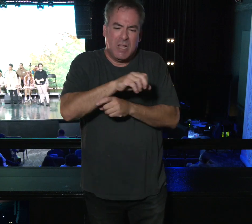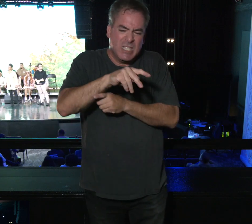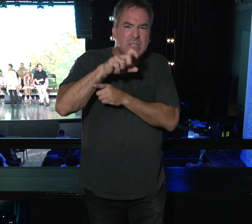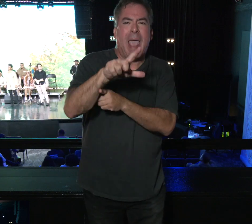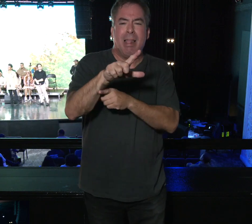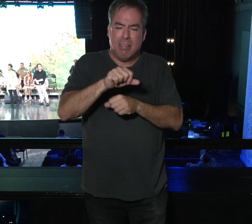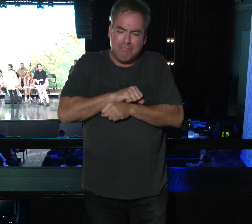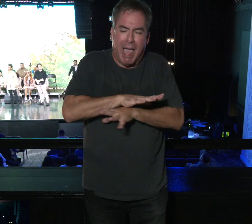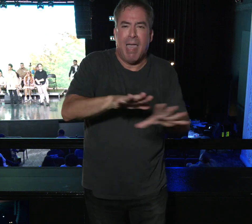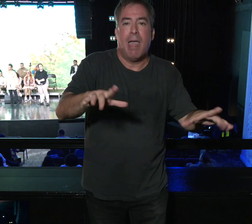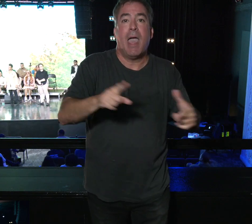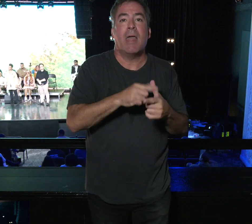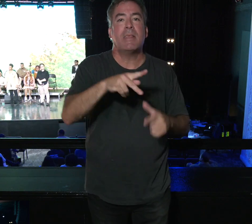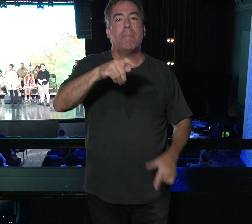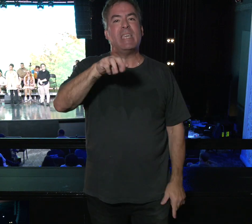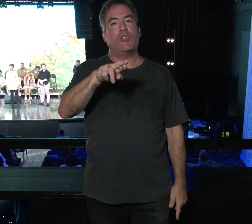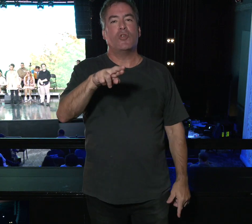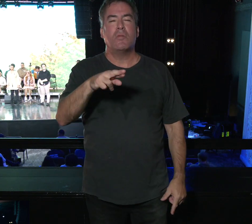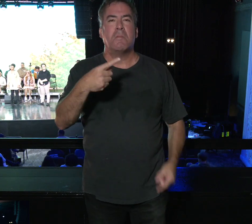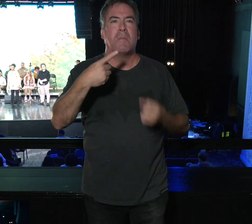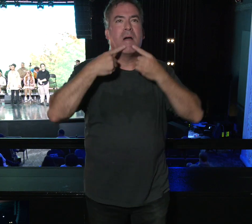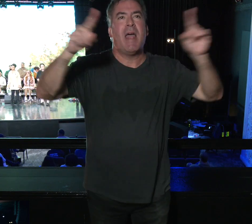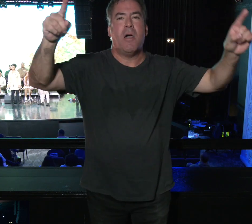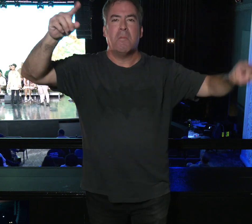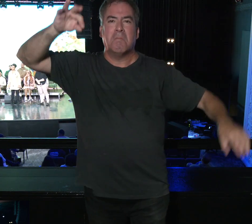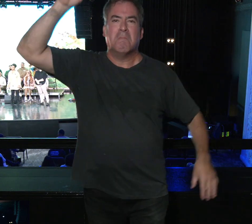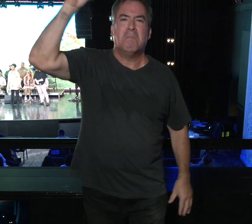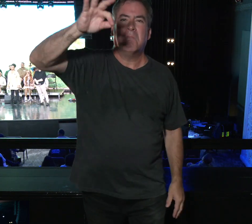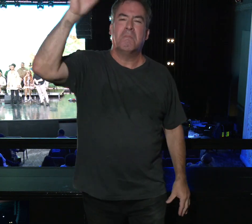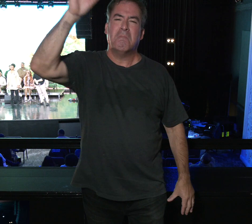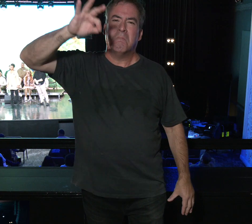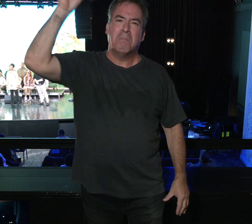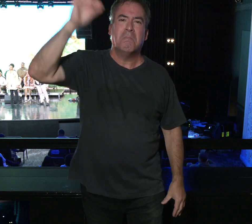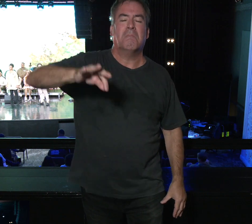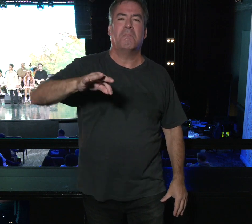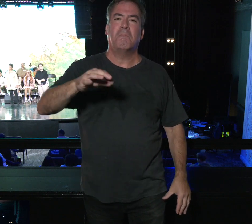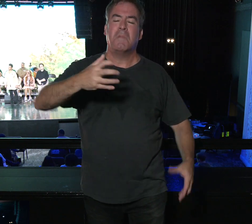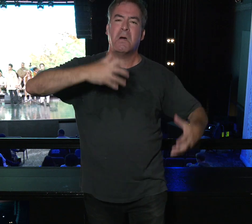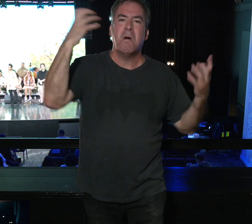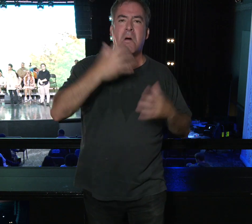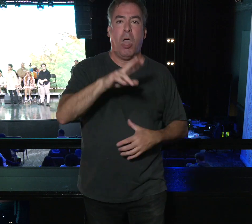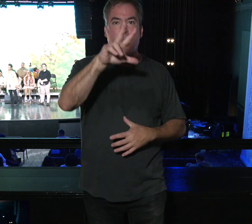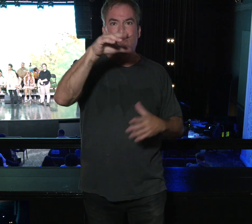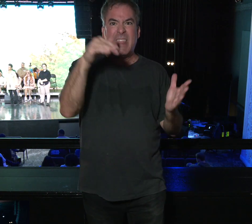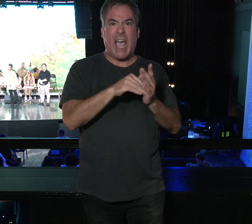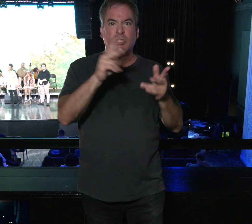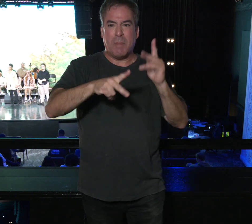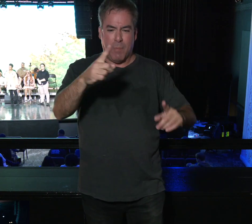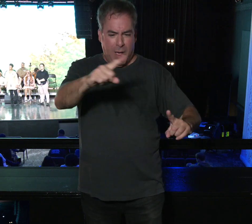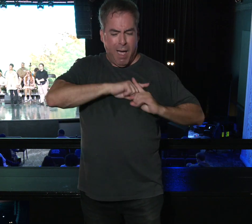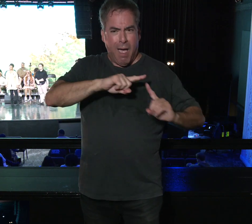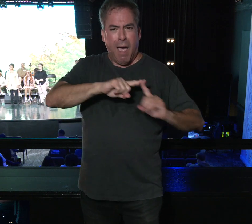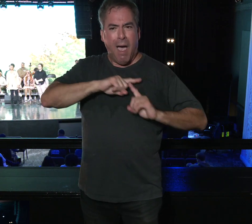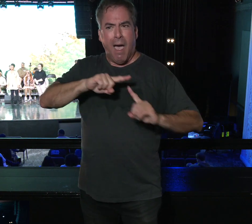And then Peter gives this incredible message. Where 3,000 people get saved.